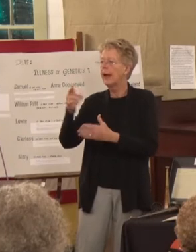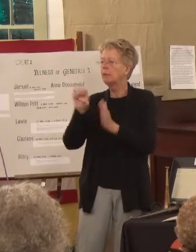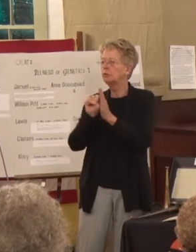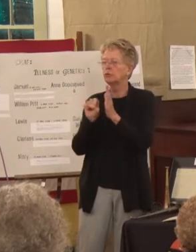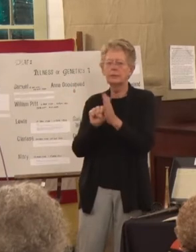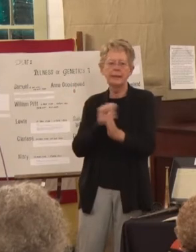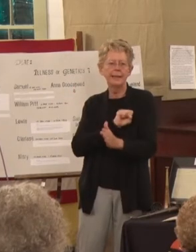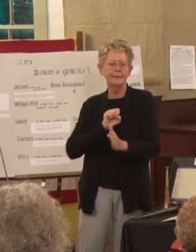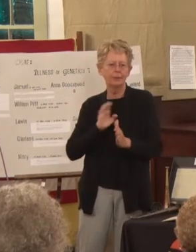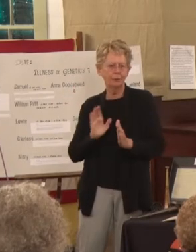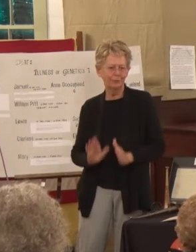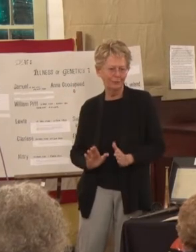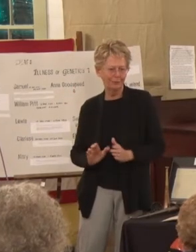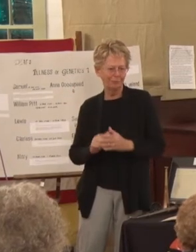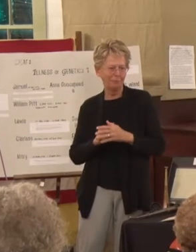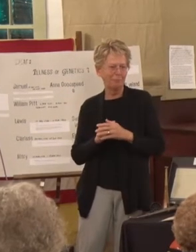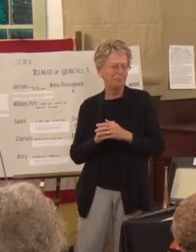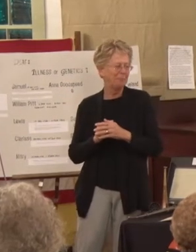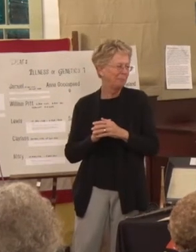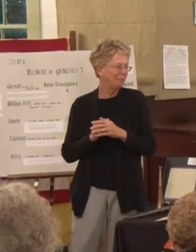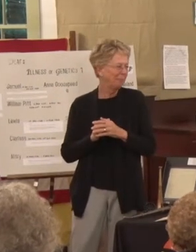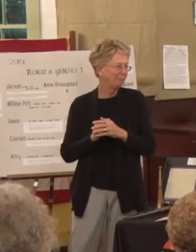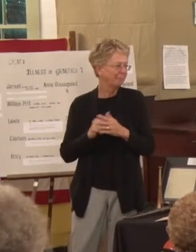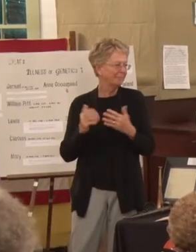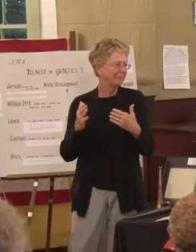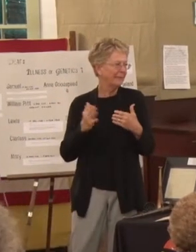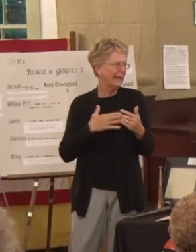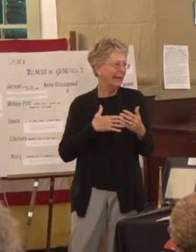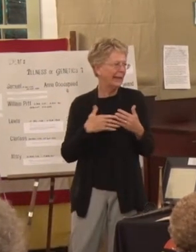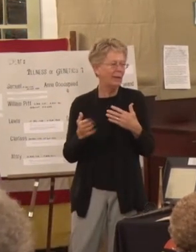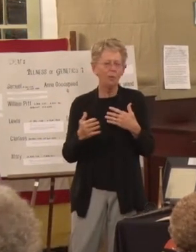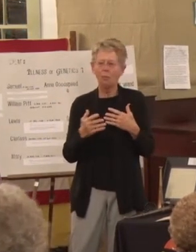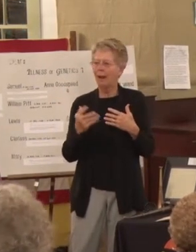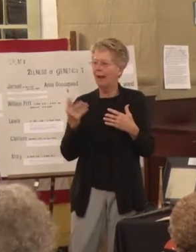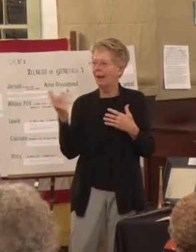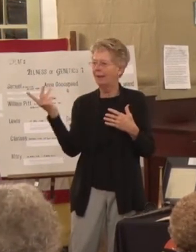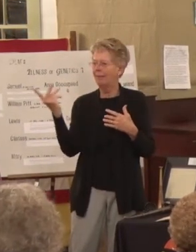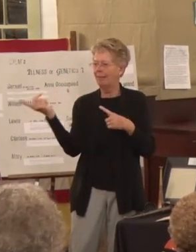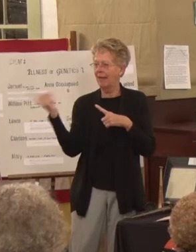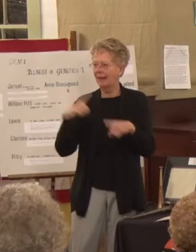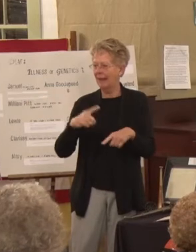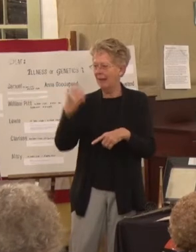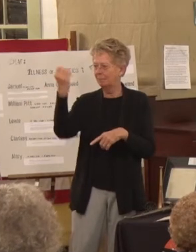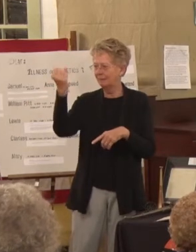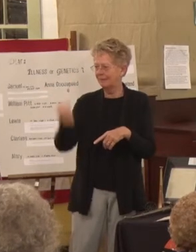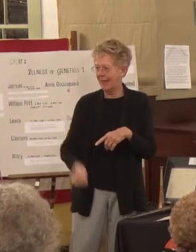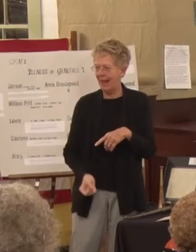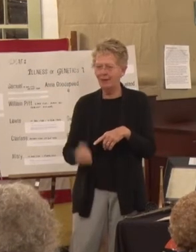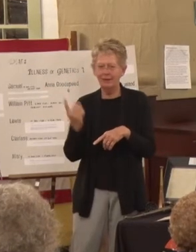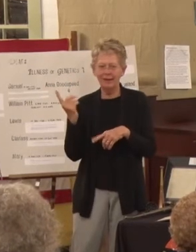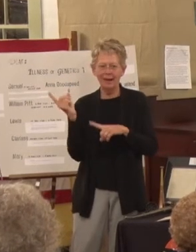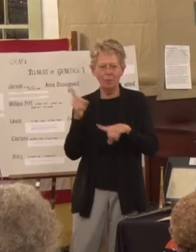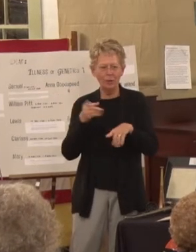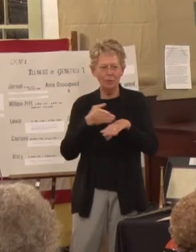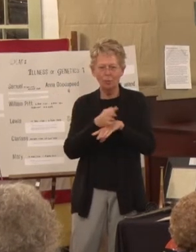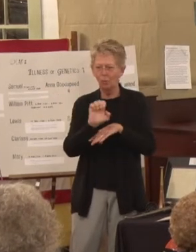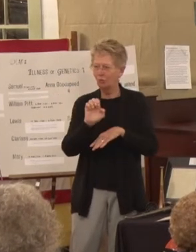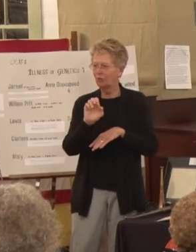and anyway they came on the Saturday and they went to the wood shop and she